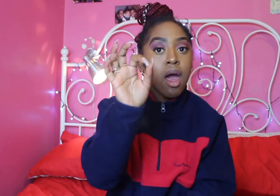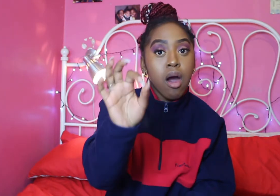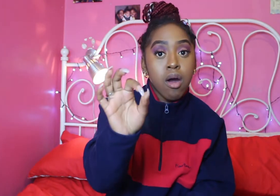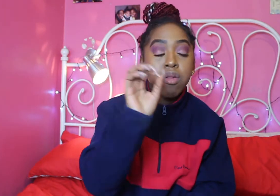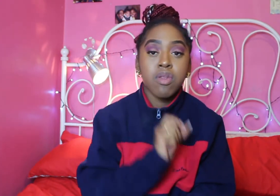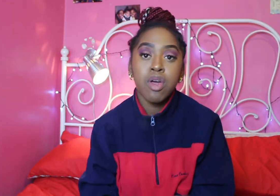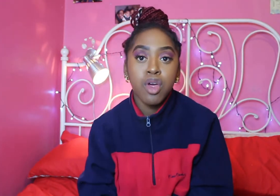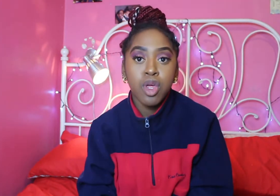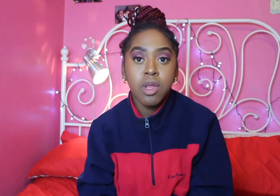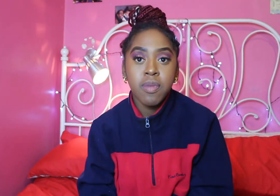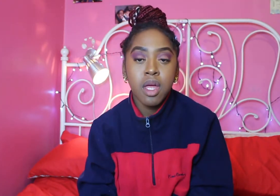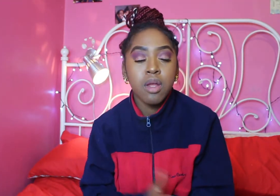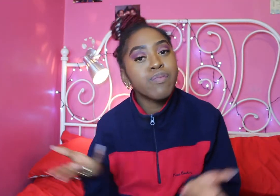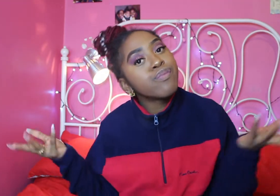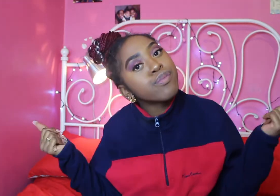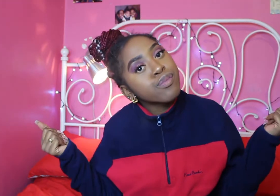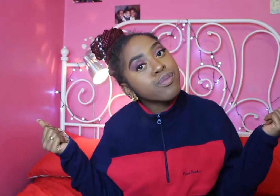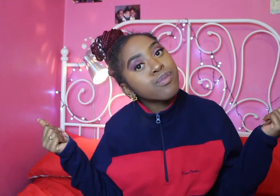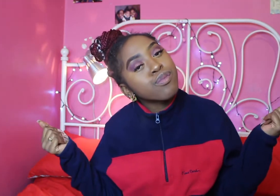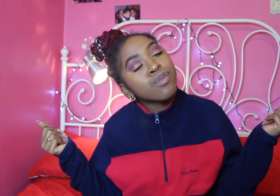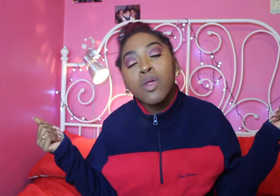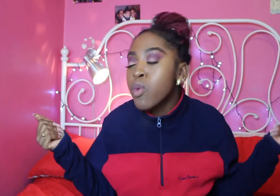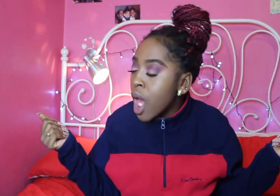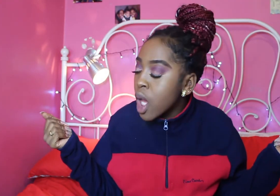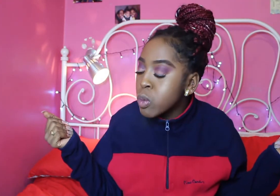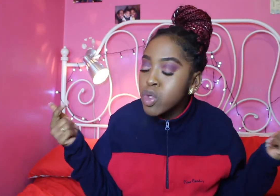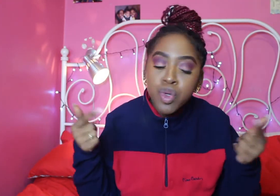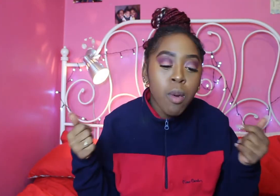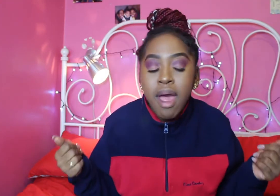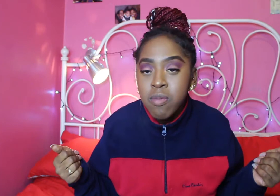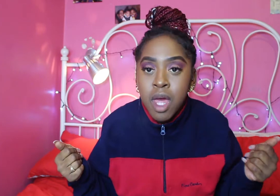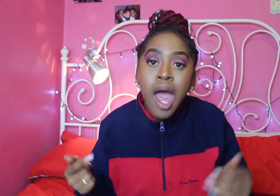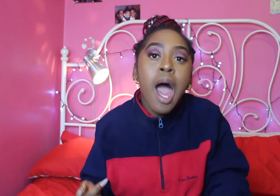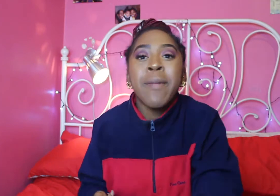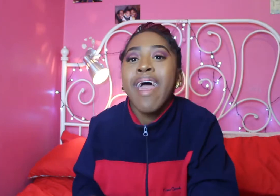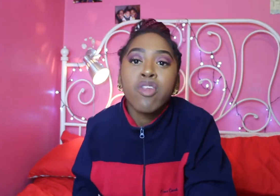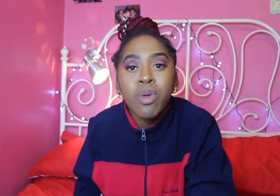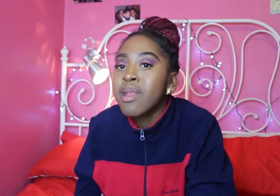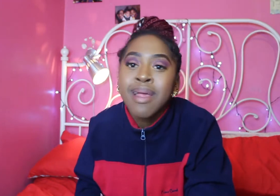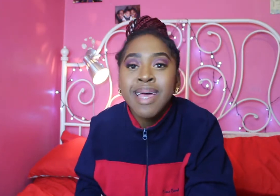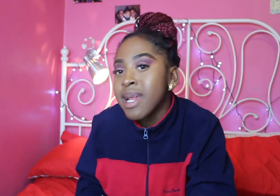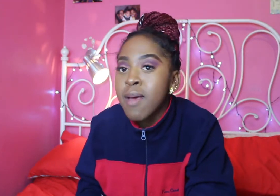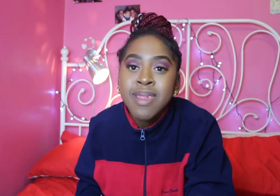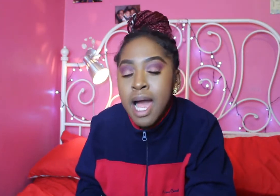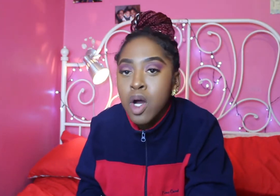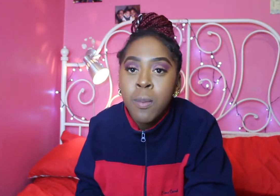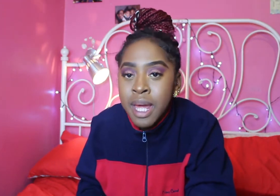ask you something? Yes, you can but you gon' ask me. I'ma ask you what the next goddamn sign gon' be